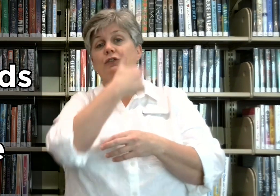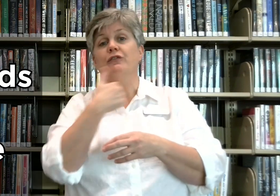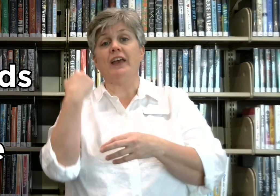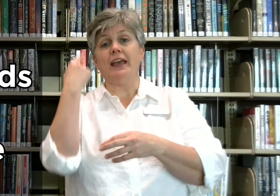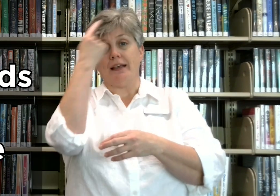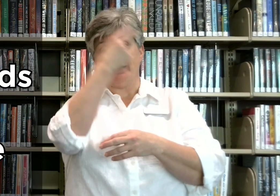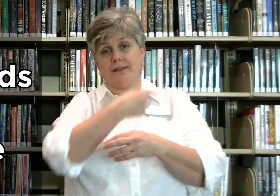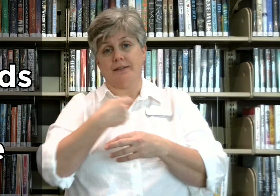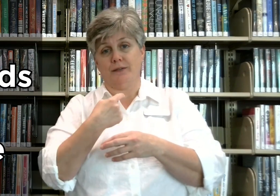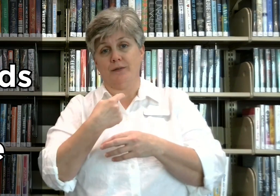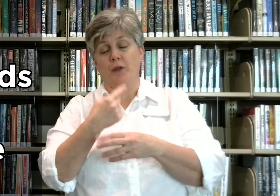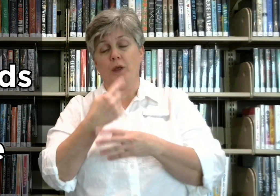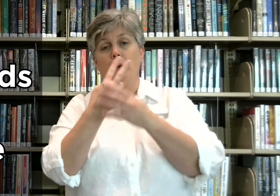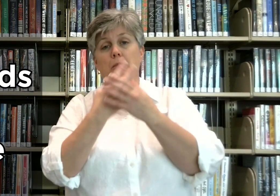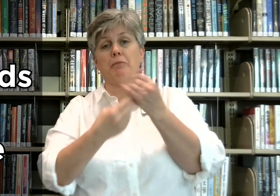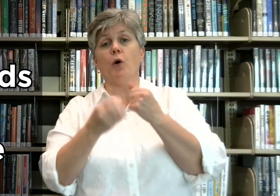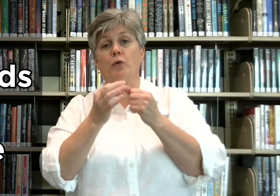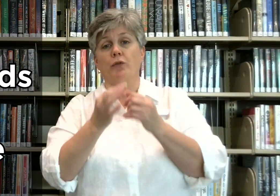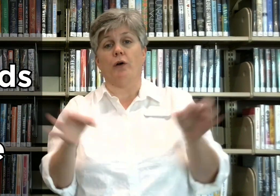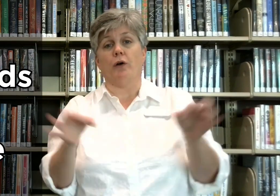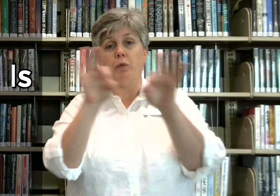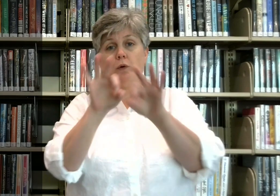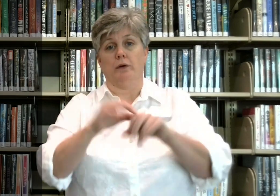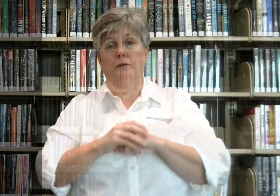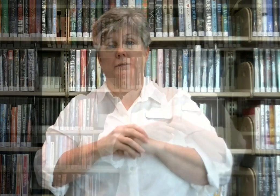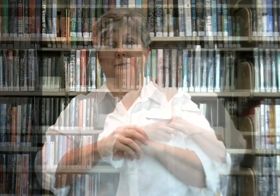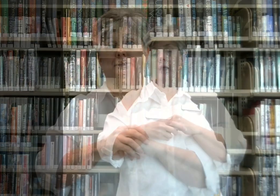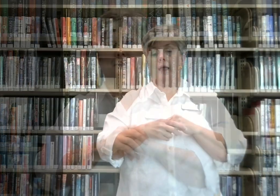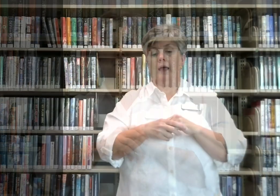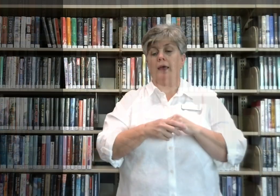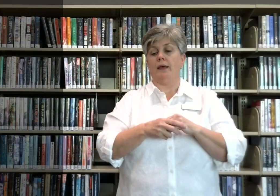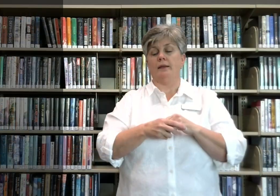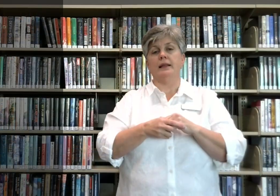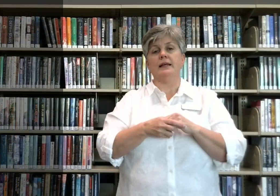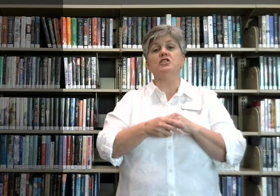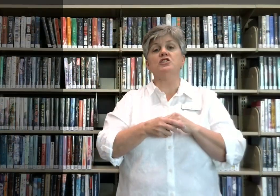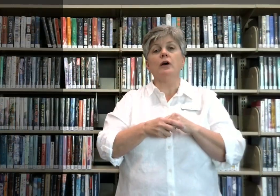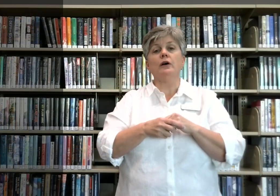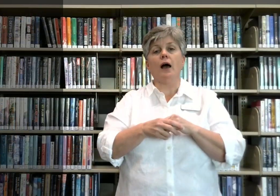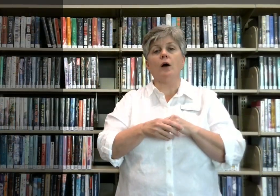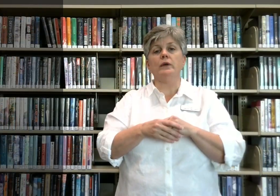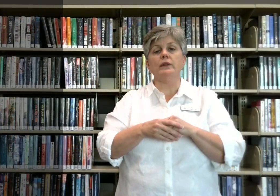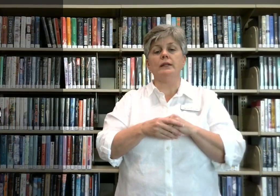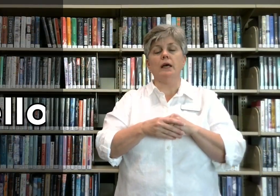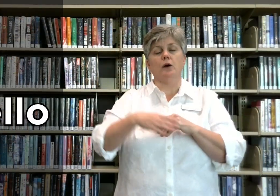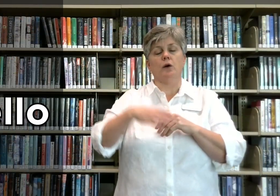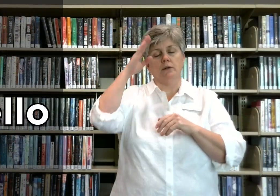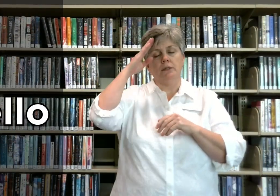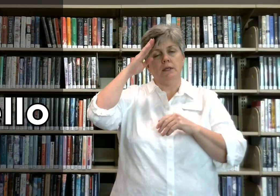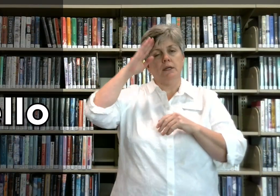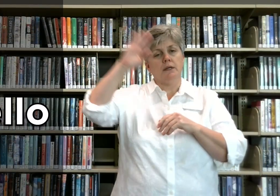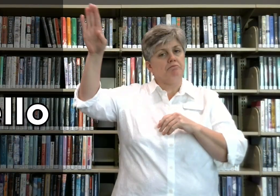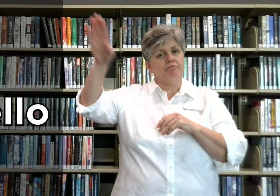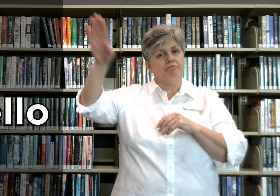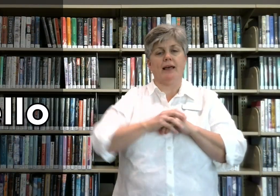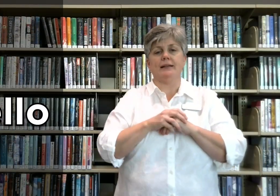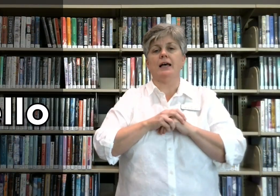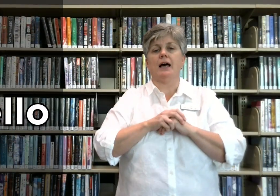face. Both are important. Hey, let's start out with hello. That's hi